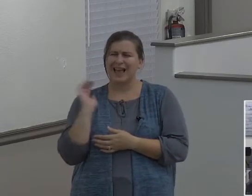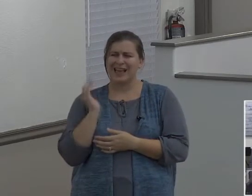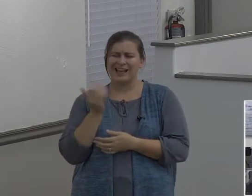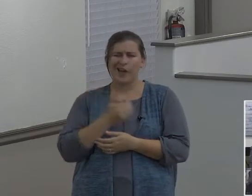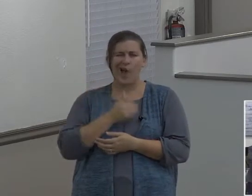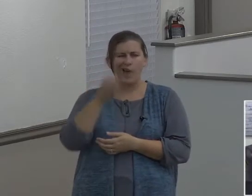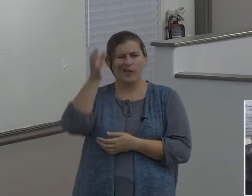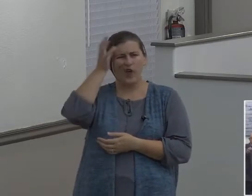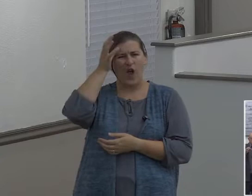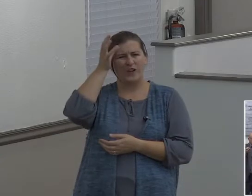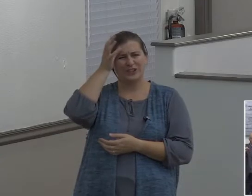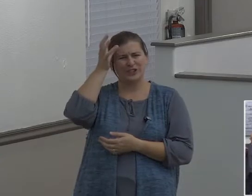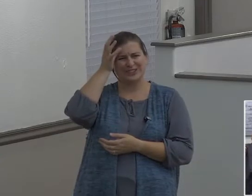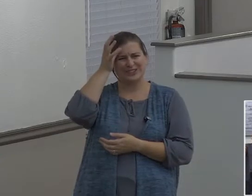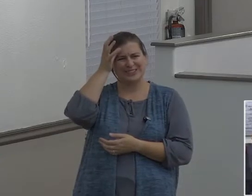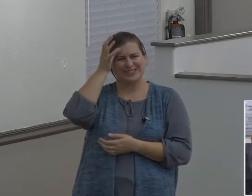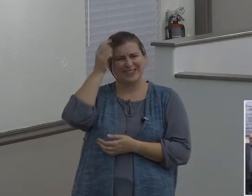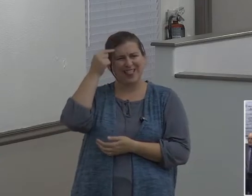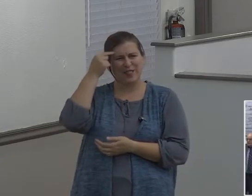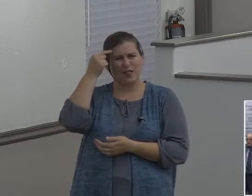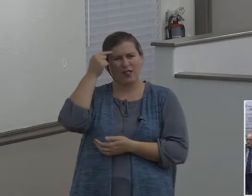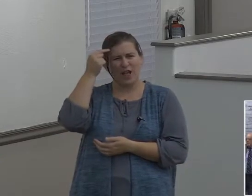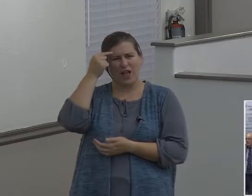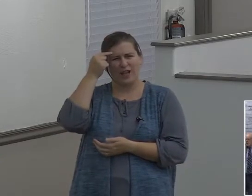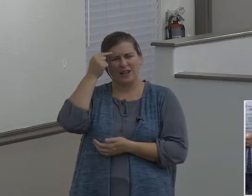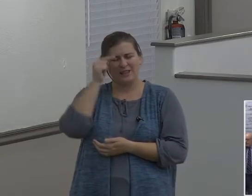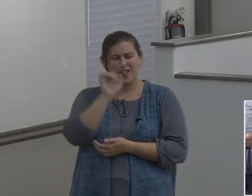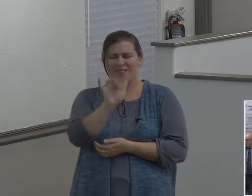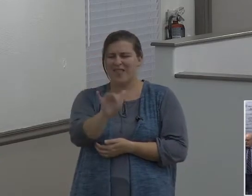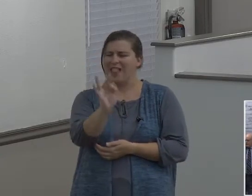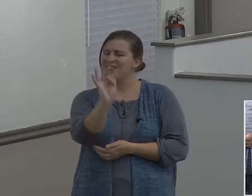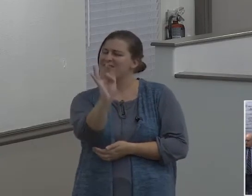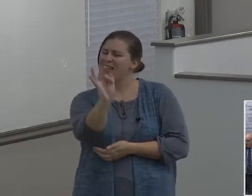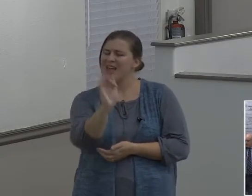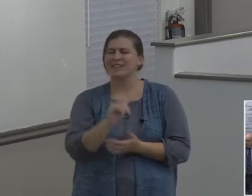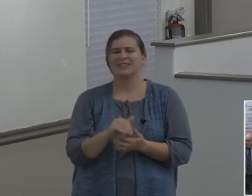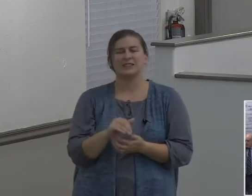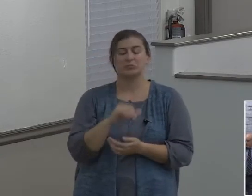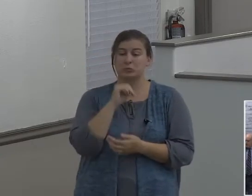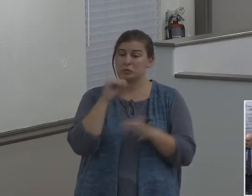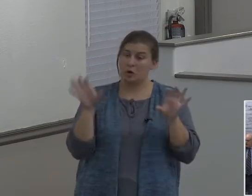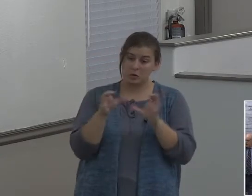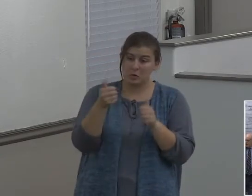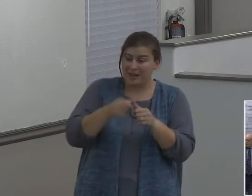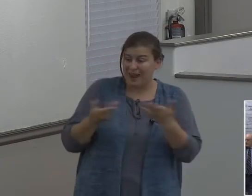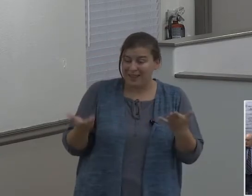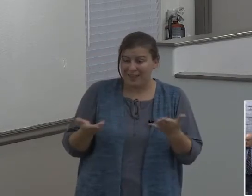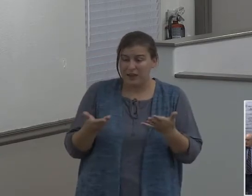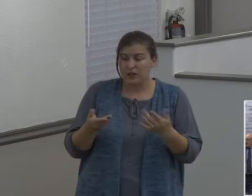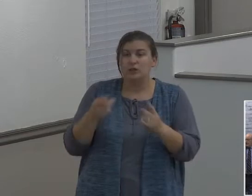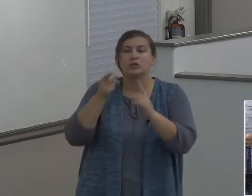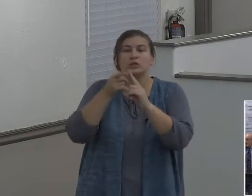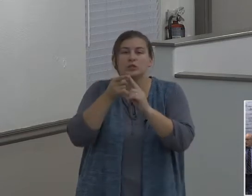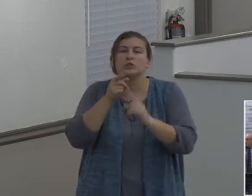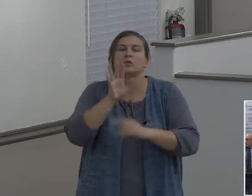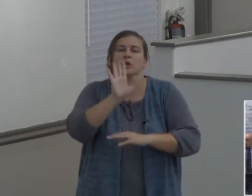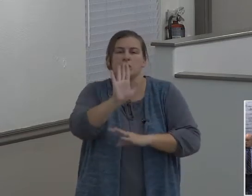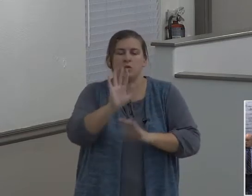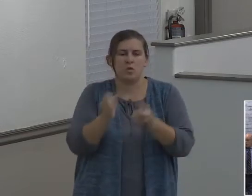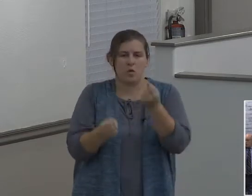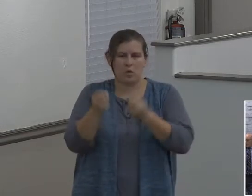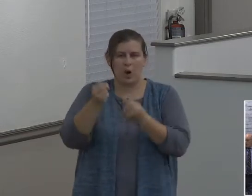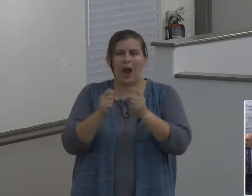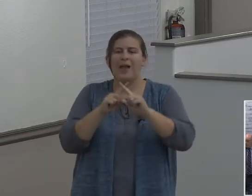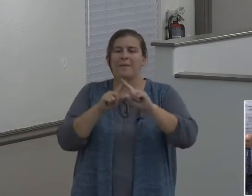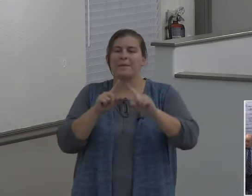See, the check engine light isn't doing anything to your car. It's just passing judgment on